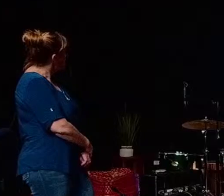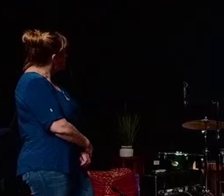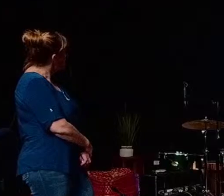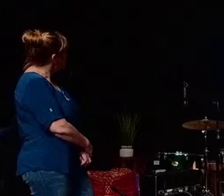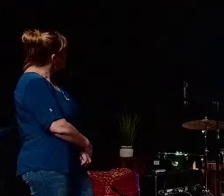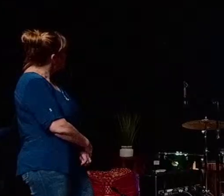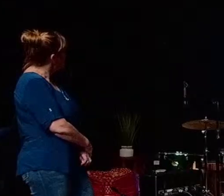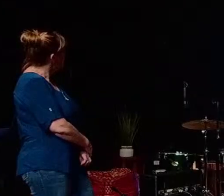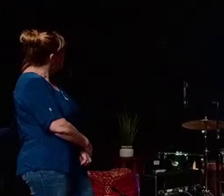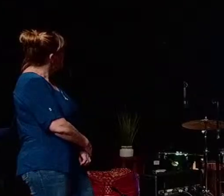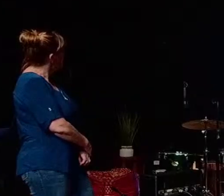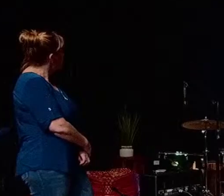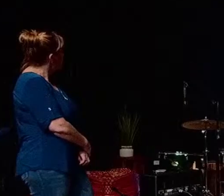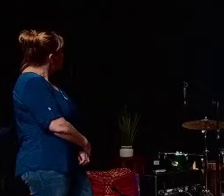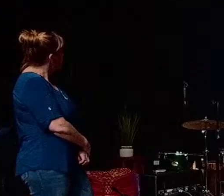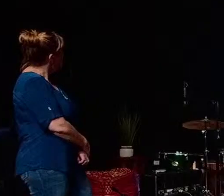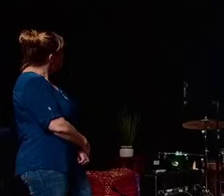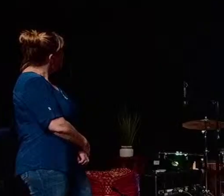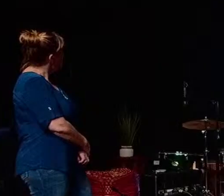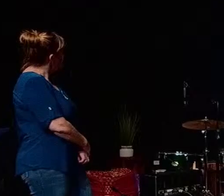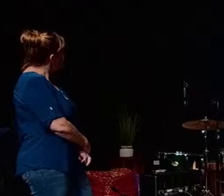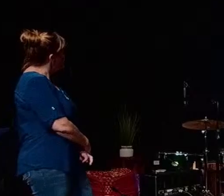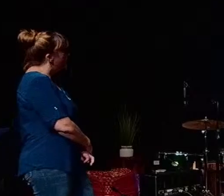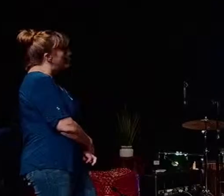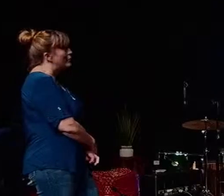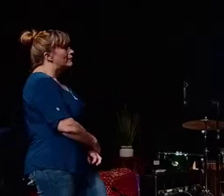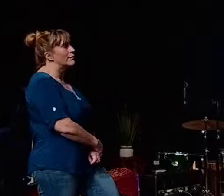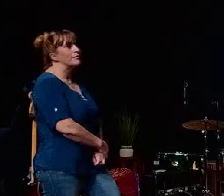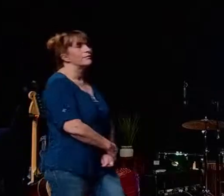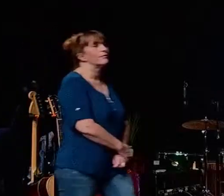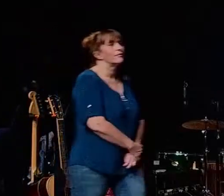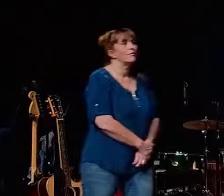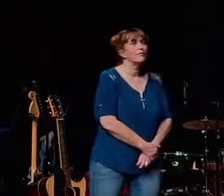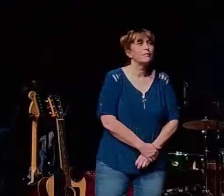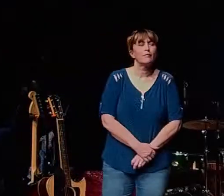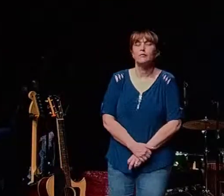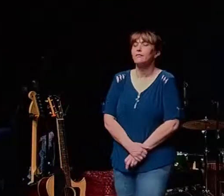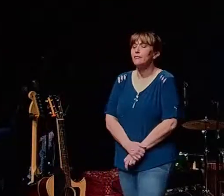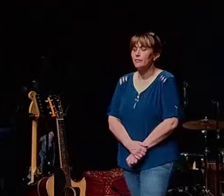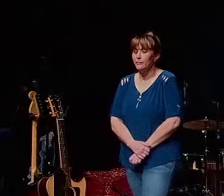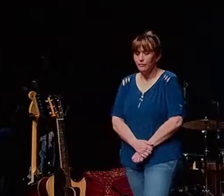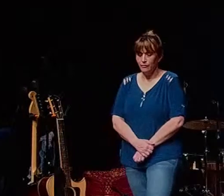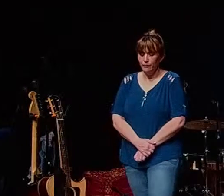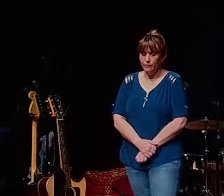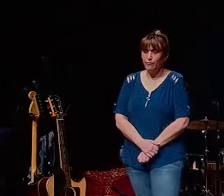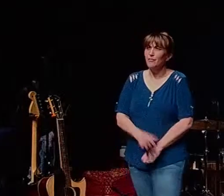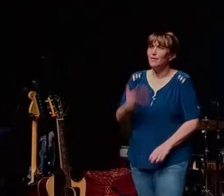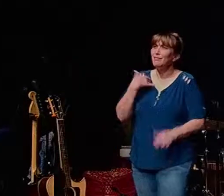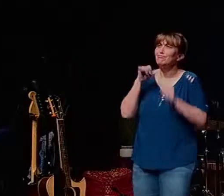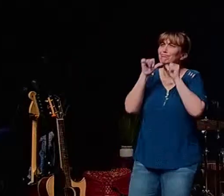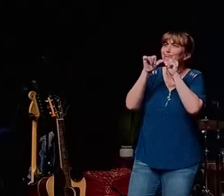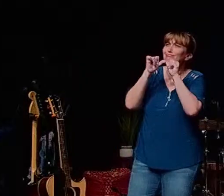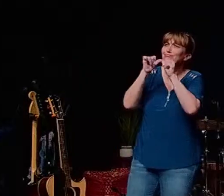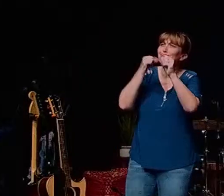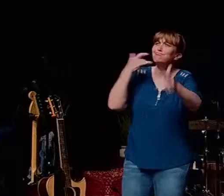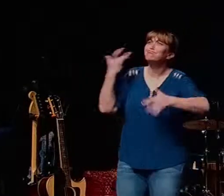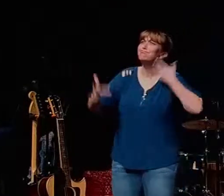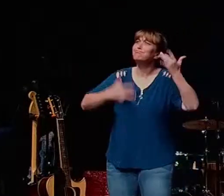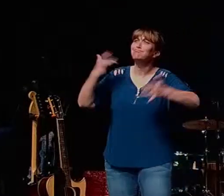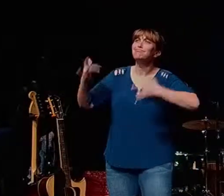see him again but went on his way rejoicing went on his way rejoicing